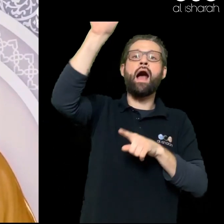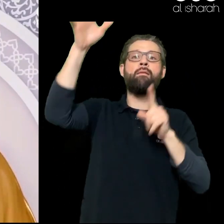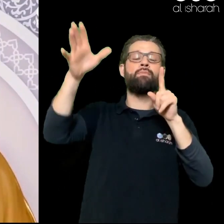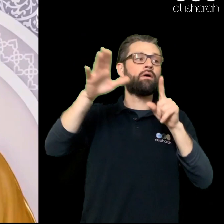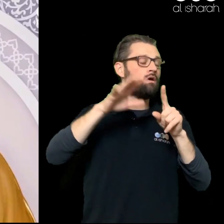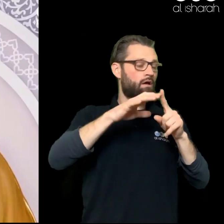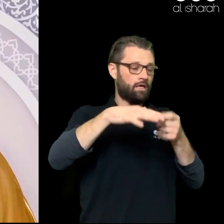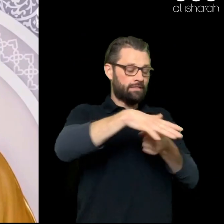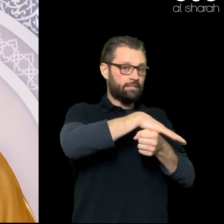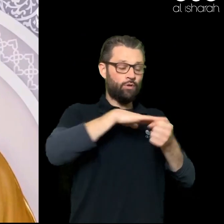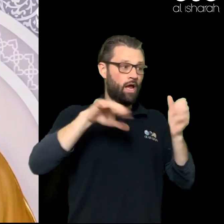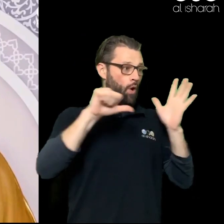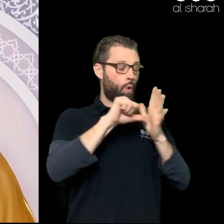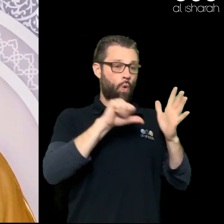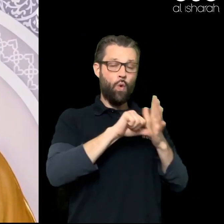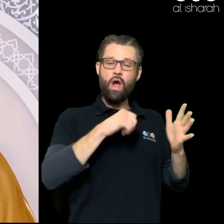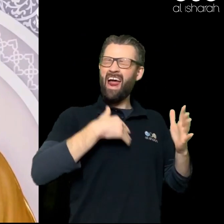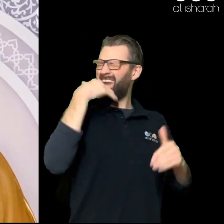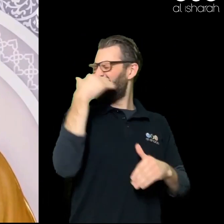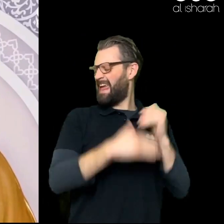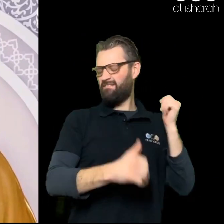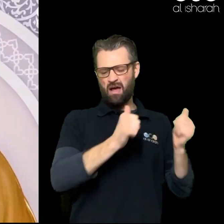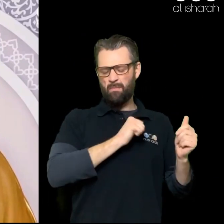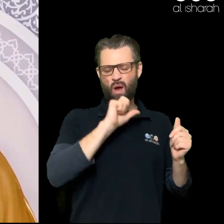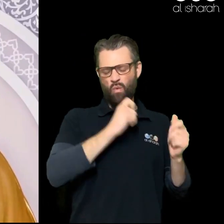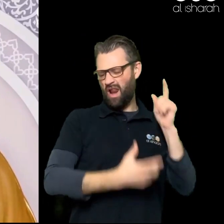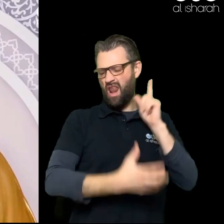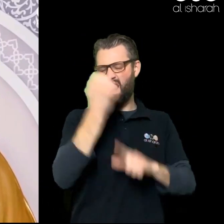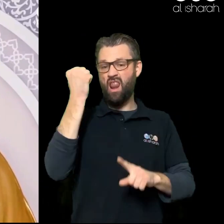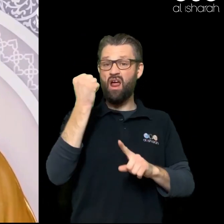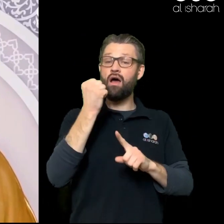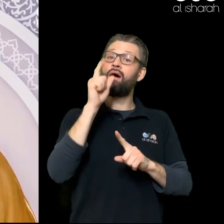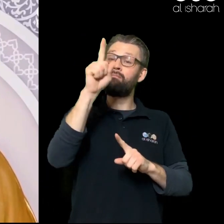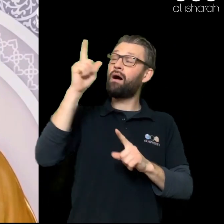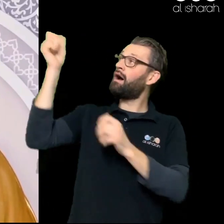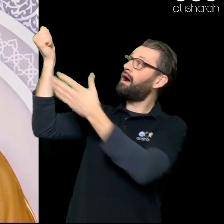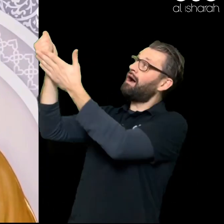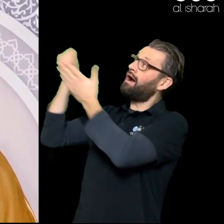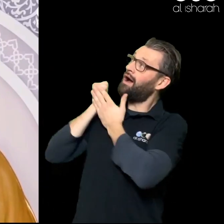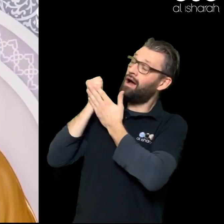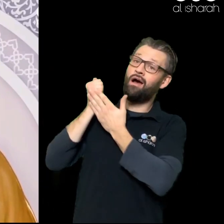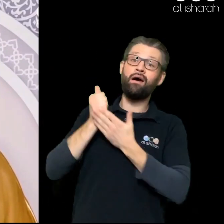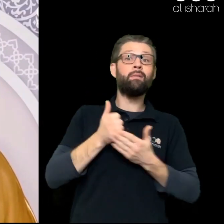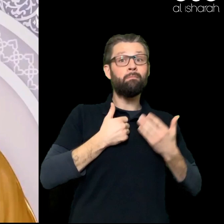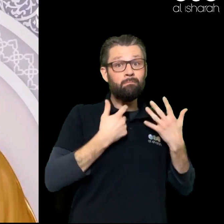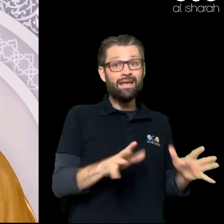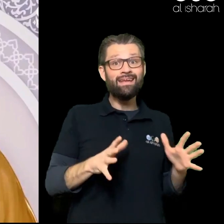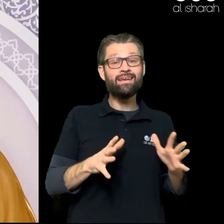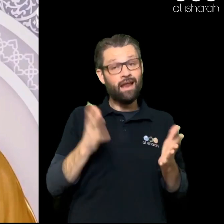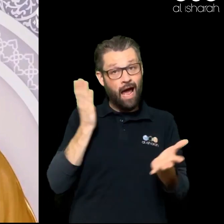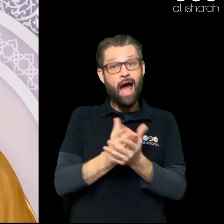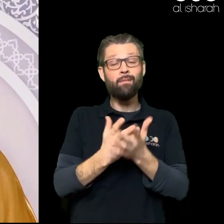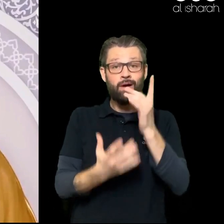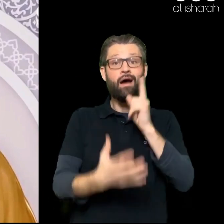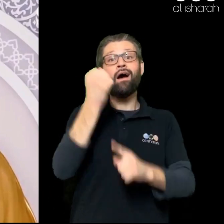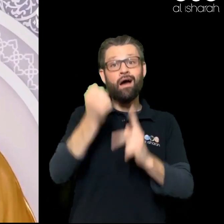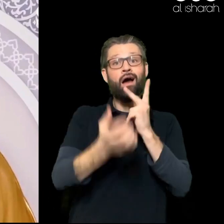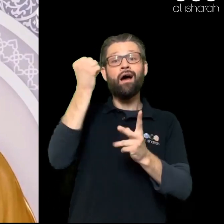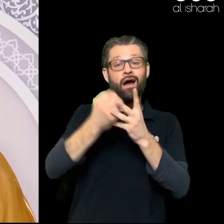Trust him Do whatever He has given you the capacity to do And then keep praising him And worshipping him Obey him And